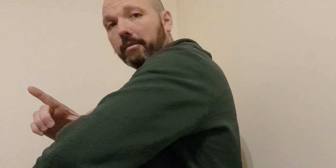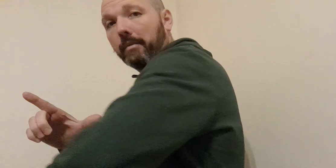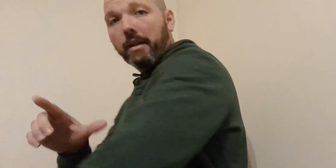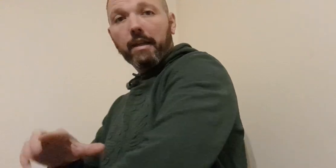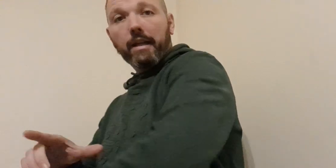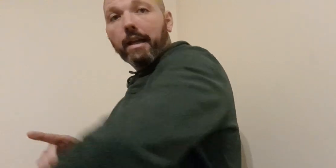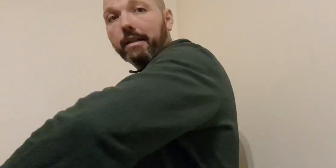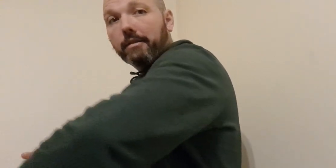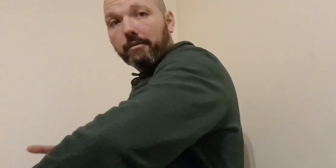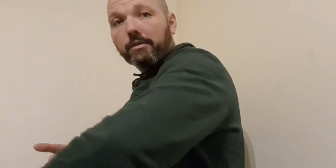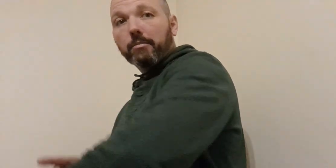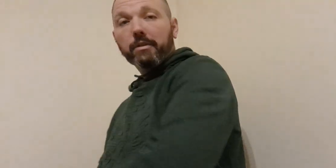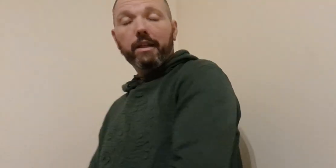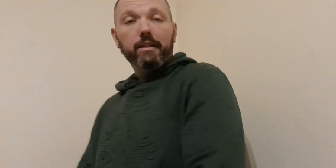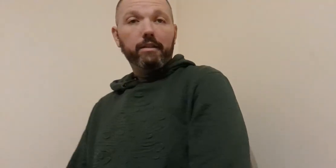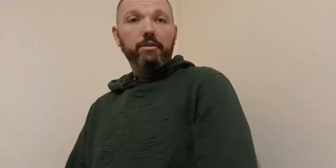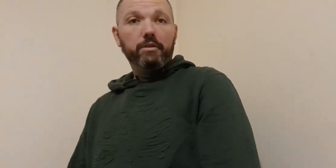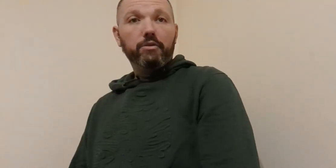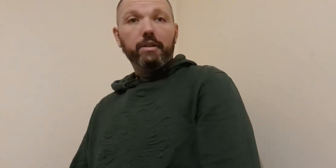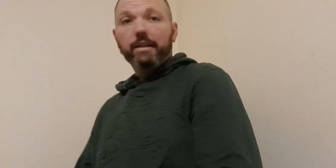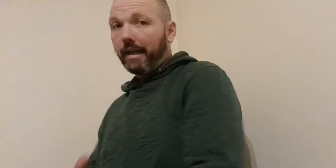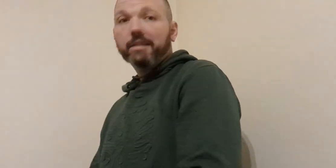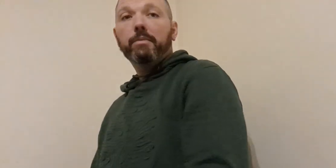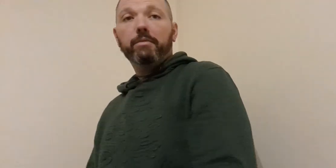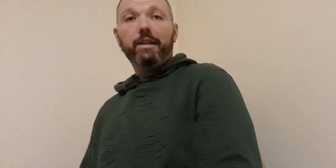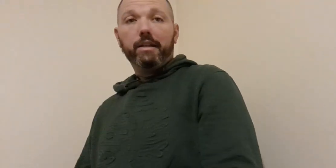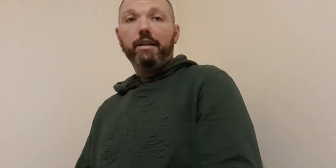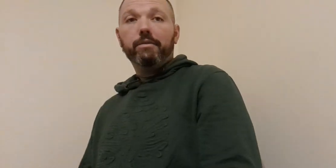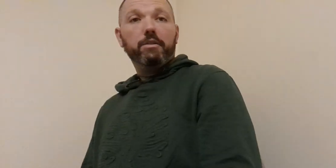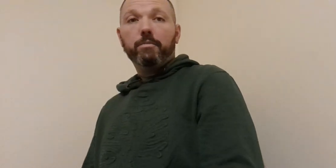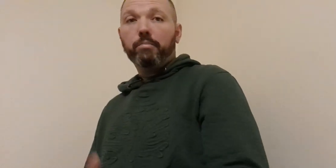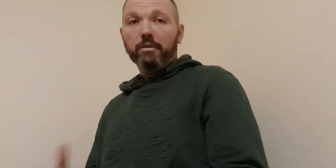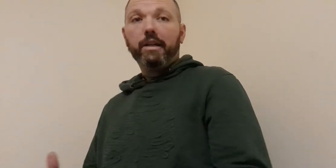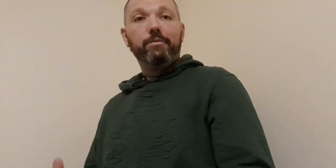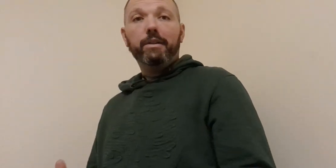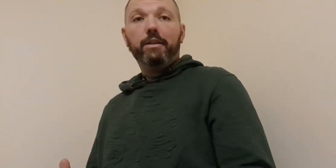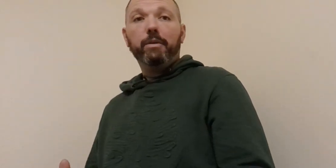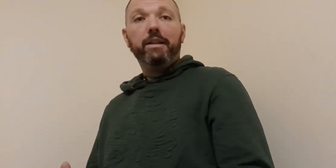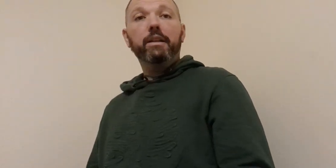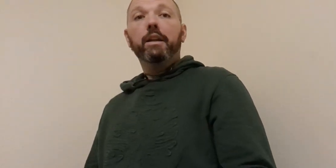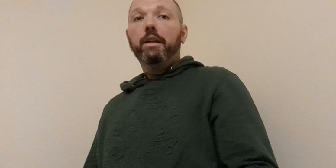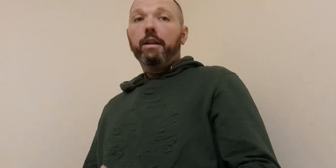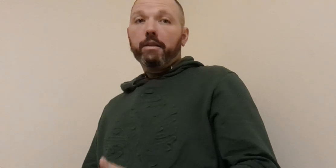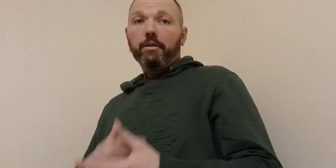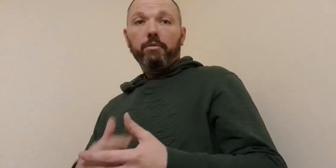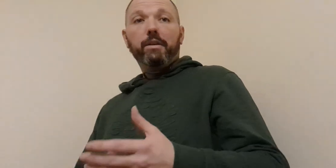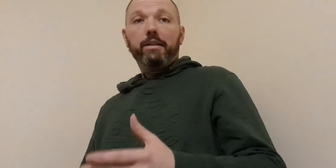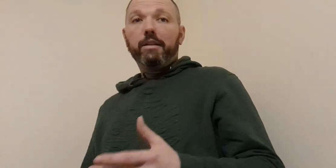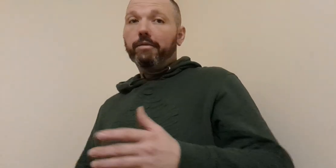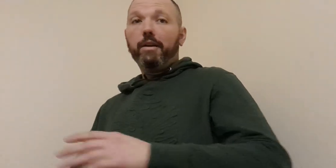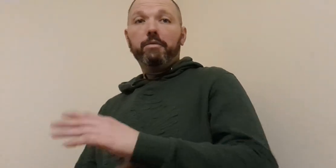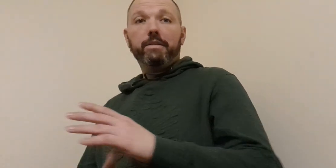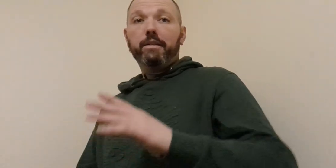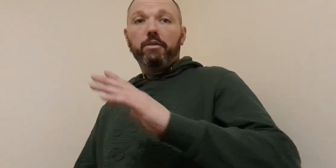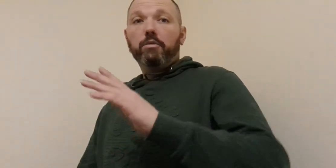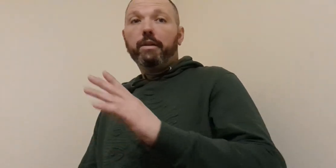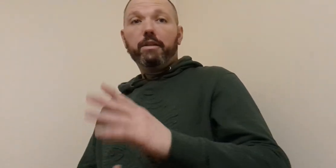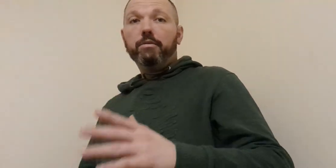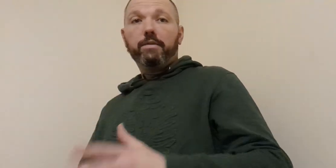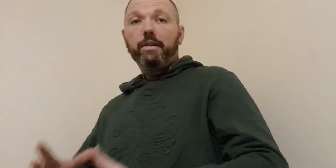and sublocating like go the joint it has to be really kind of like pulled off really quickly. The other one that I found let's say like quite useful